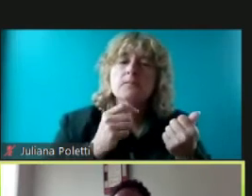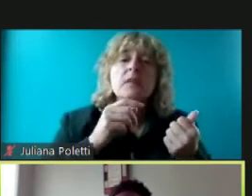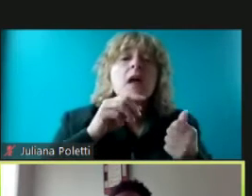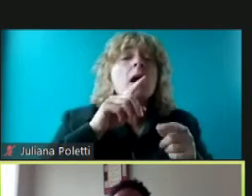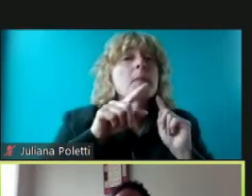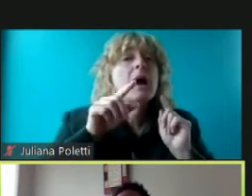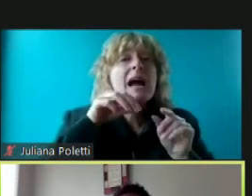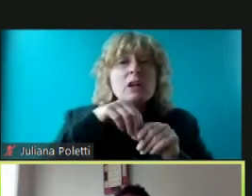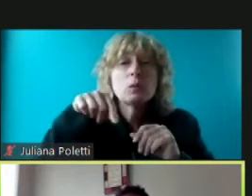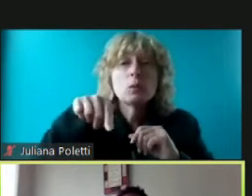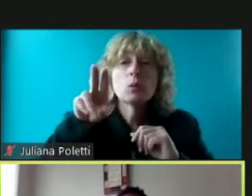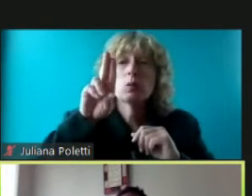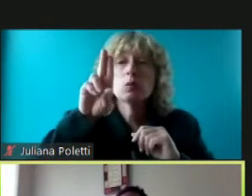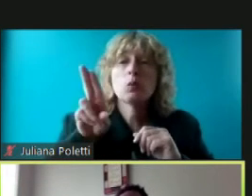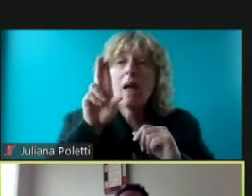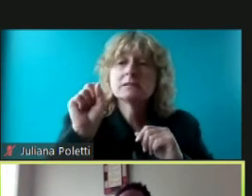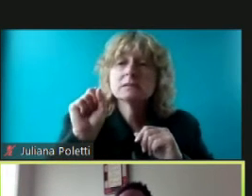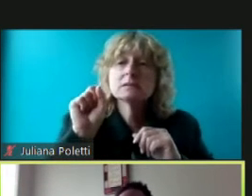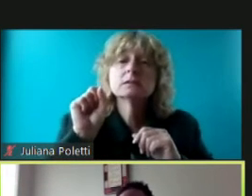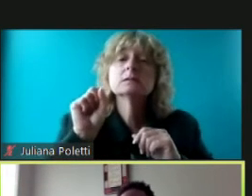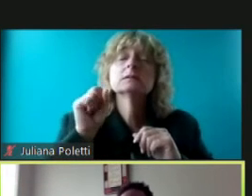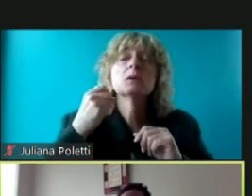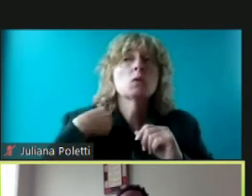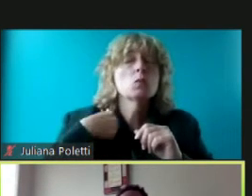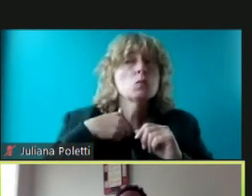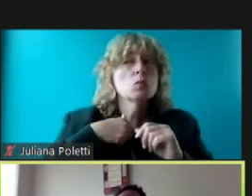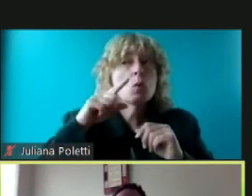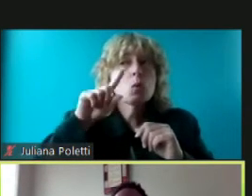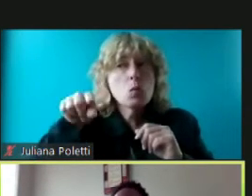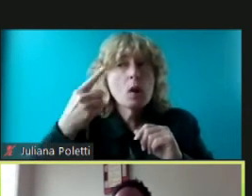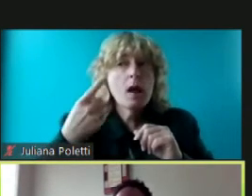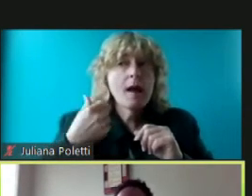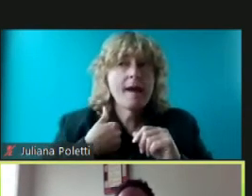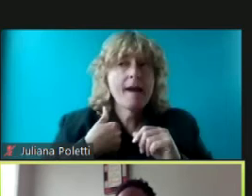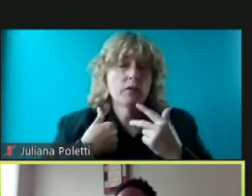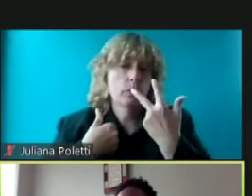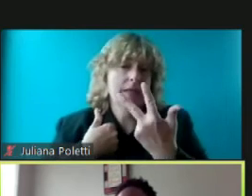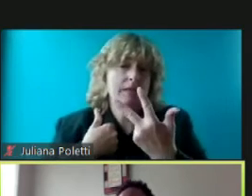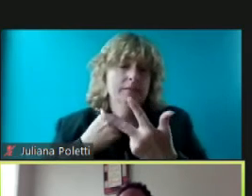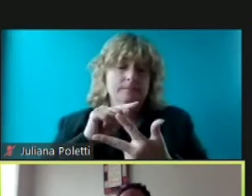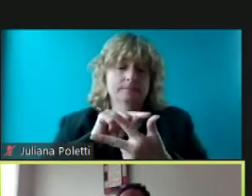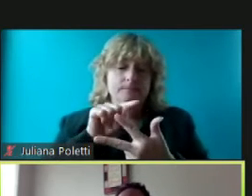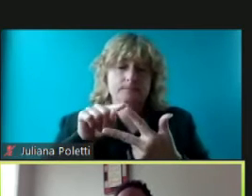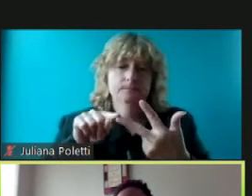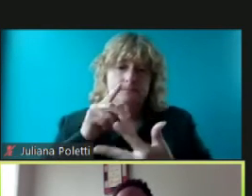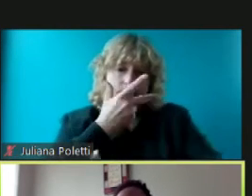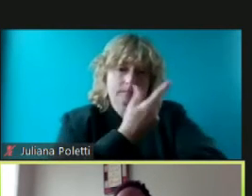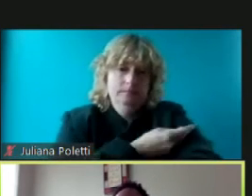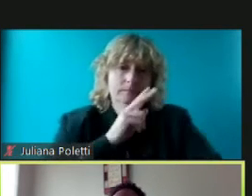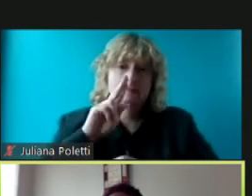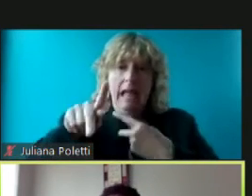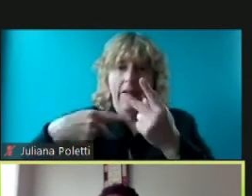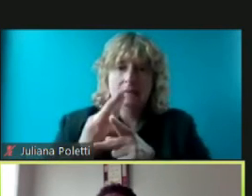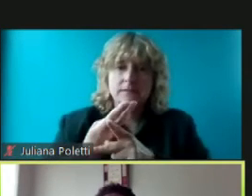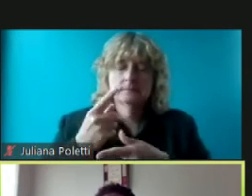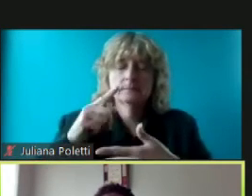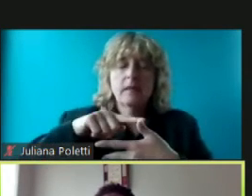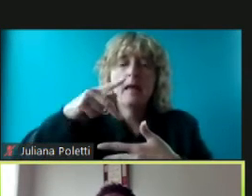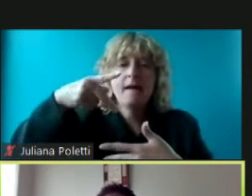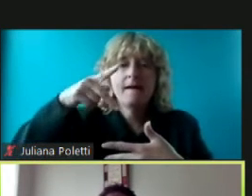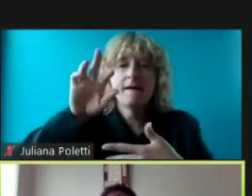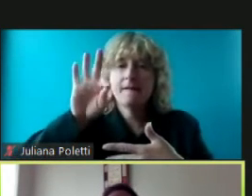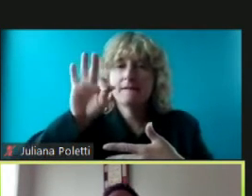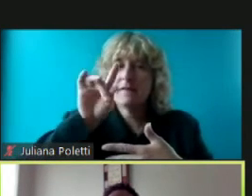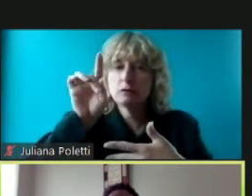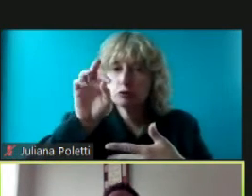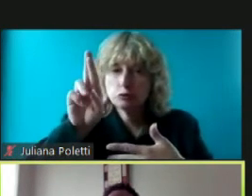only offering these three vaccines pfizer moderna and johnson and johnson